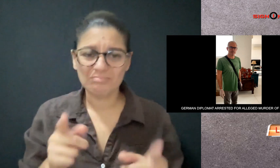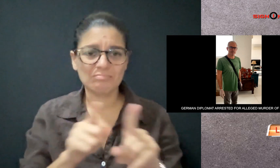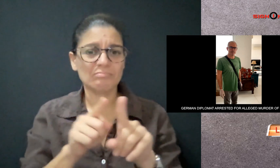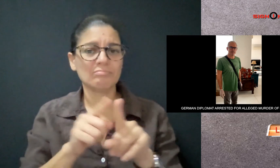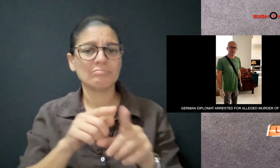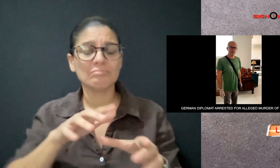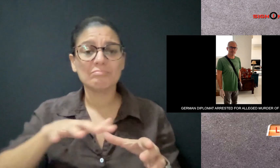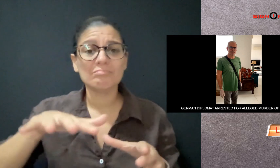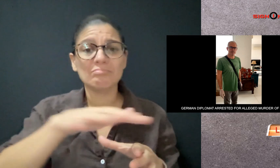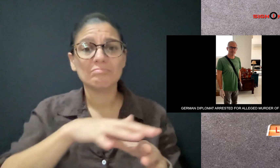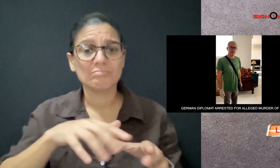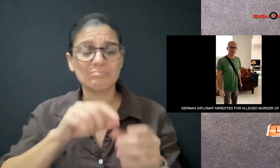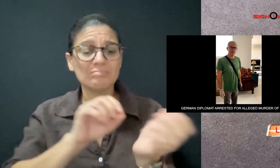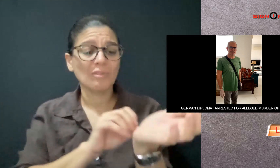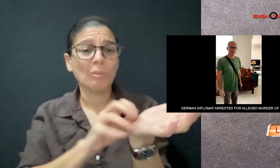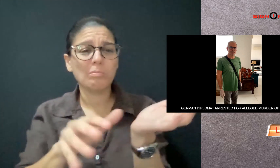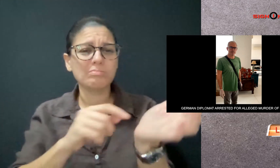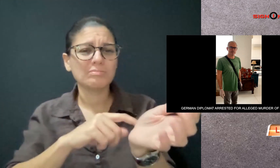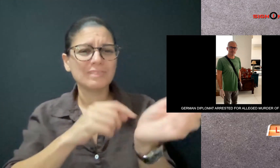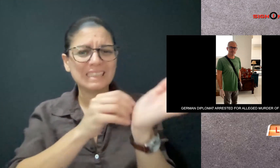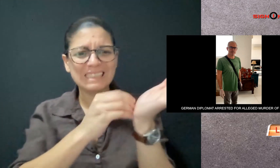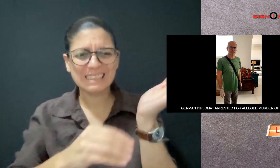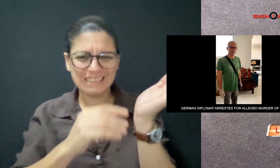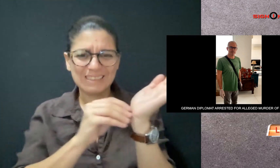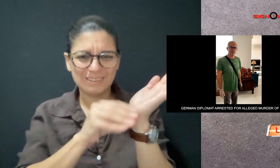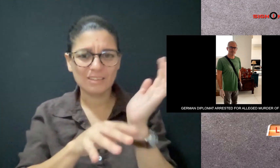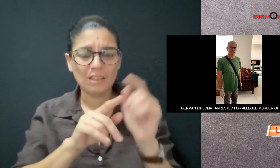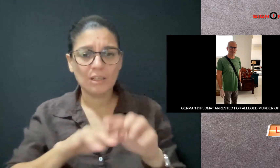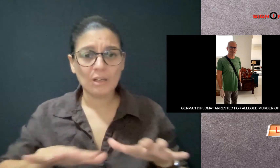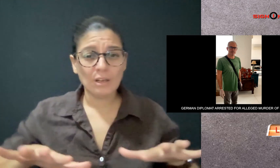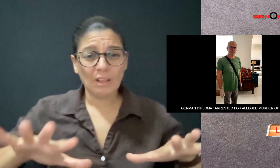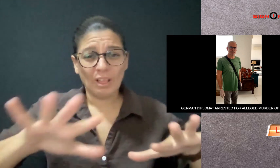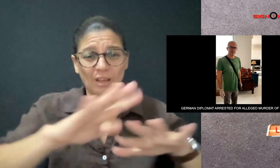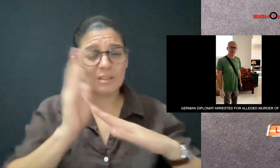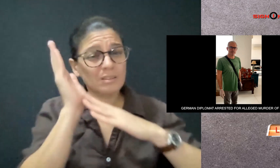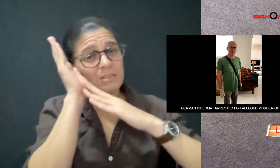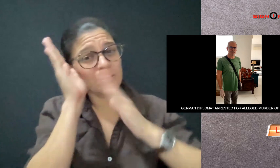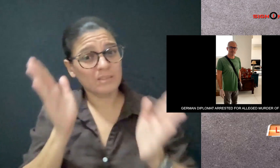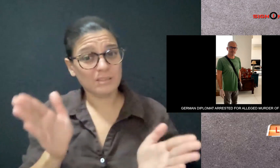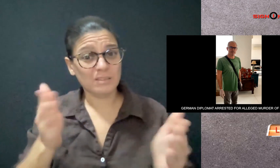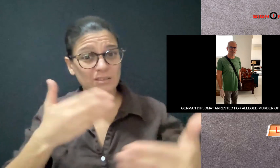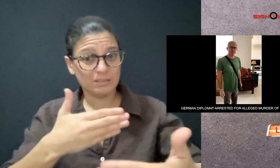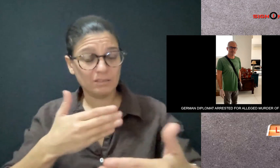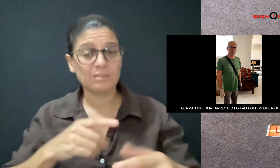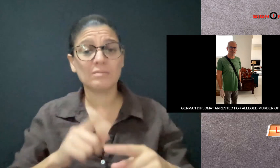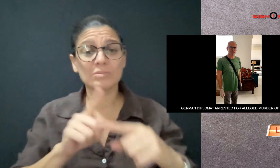And there was blood splatter in the couple's bedroom and bathroom,